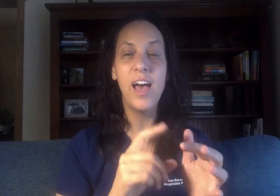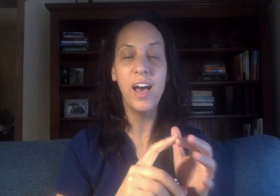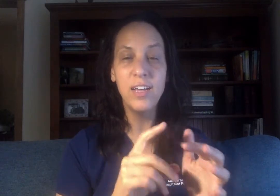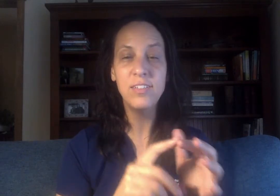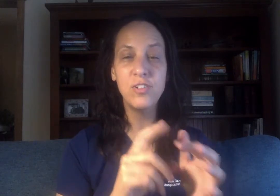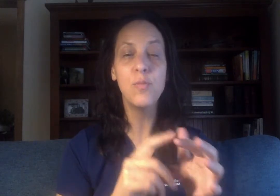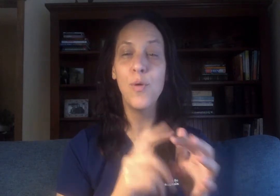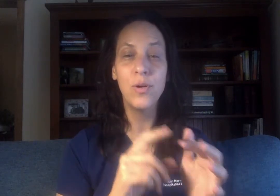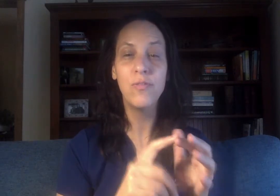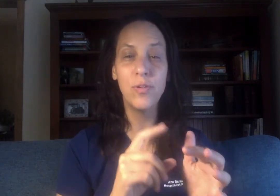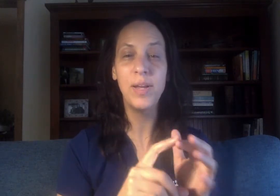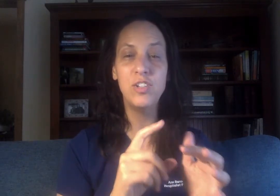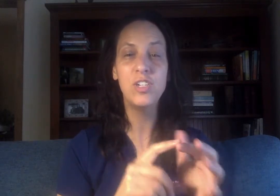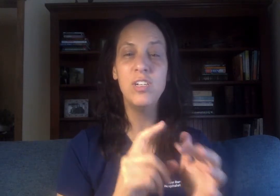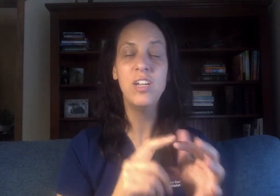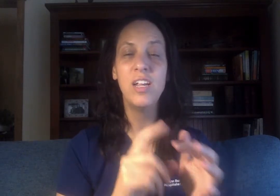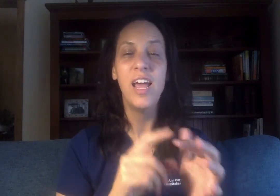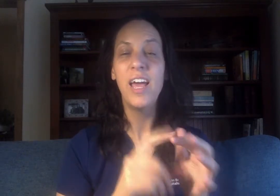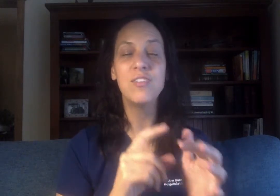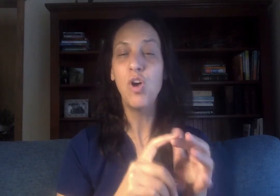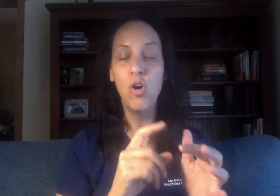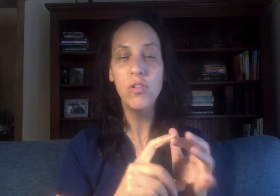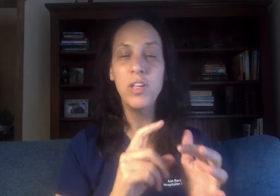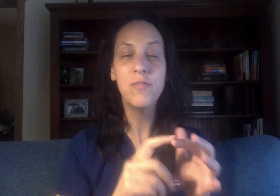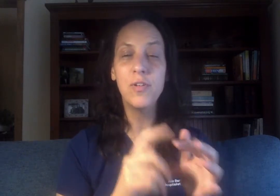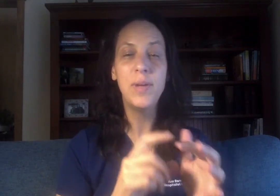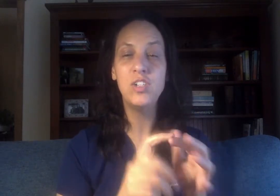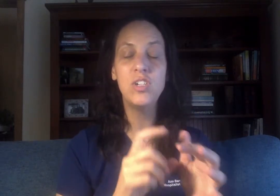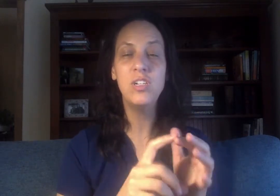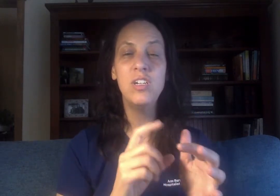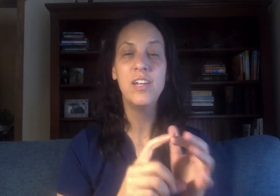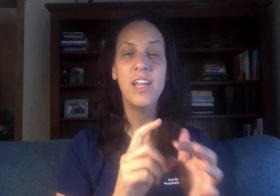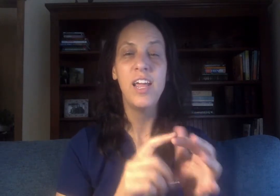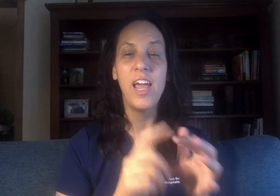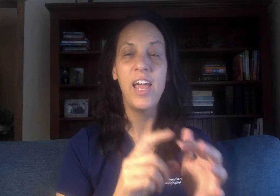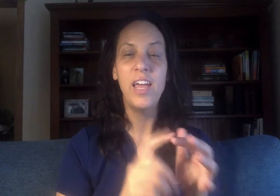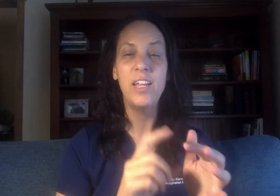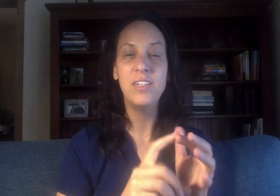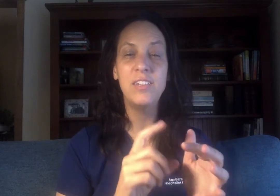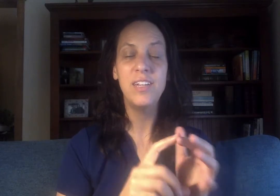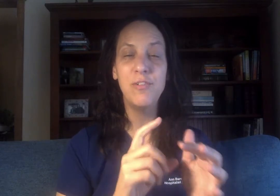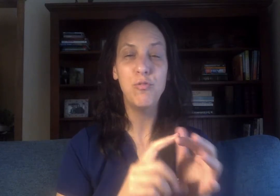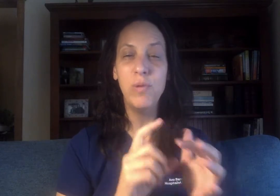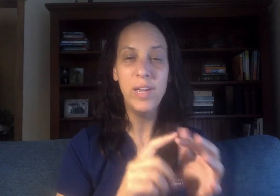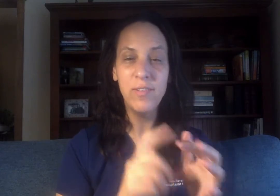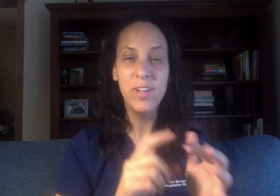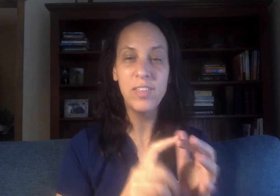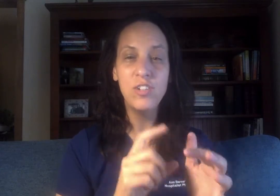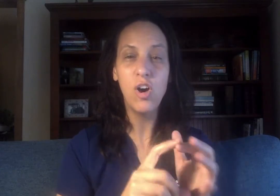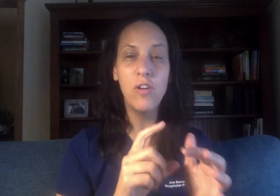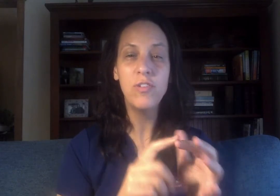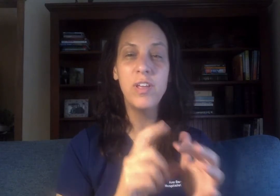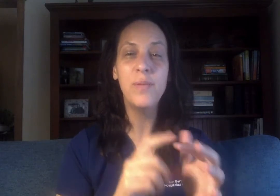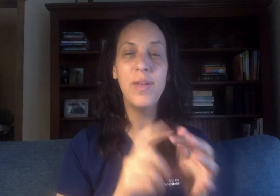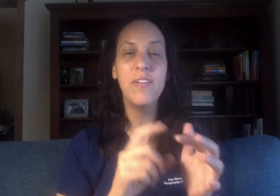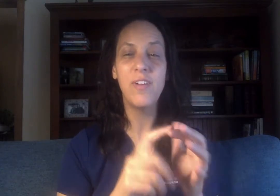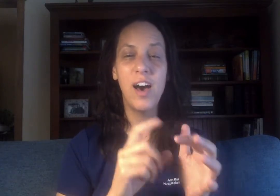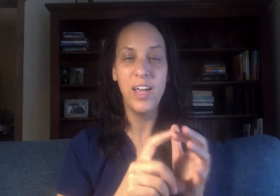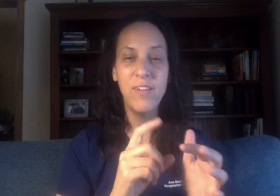Just more information. Has all the information. And if we have nothing to offer them. If I have